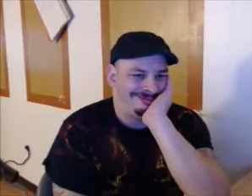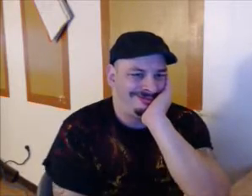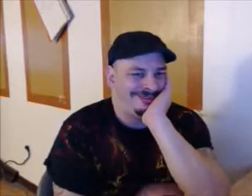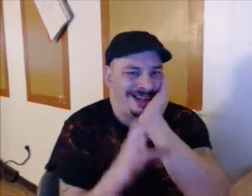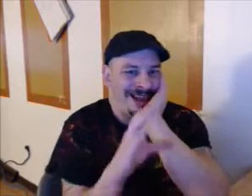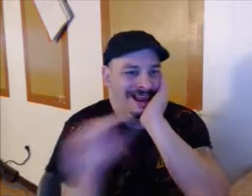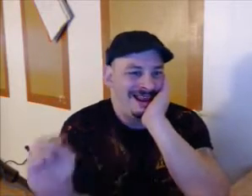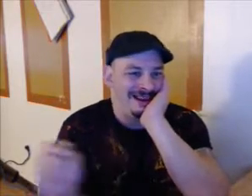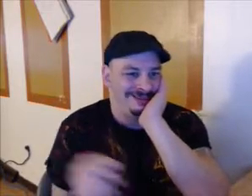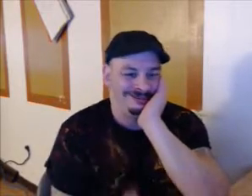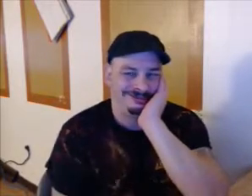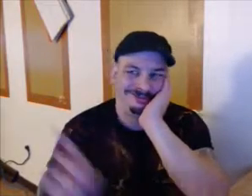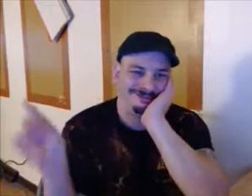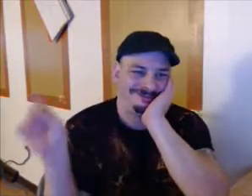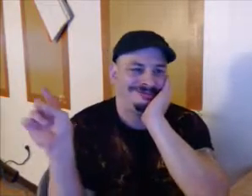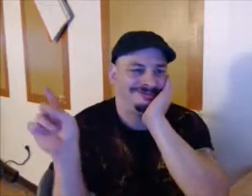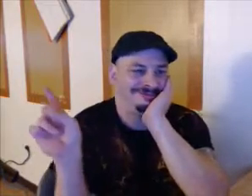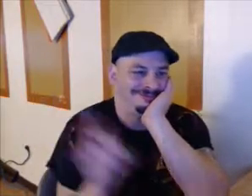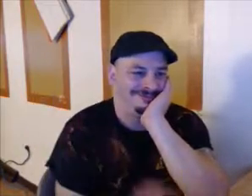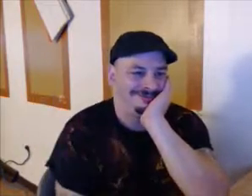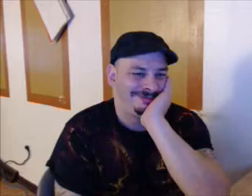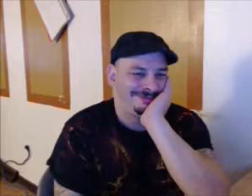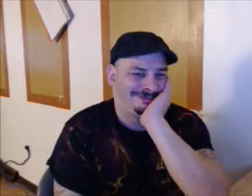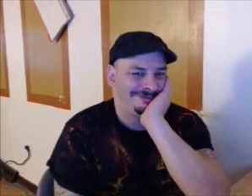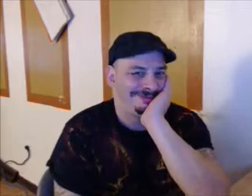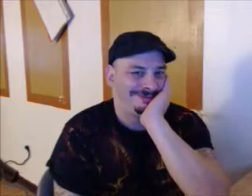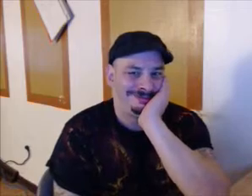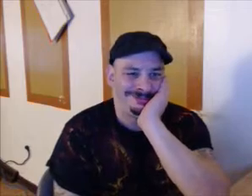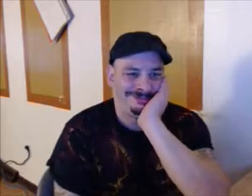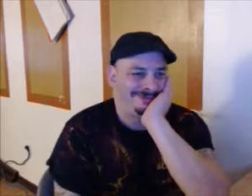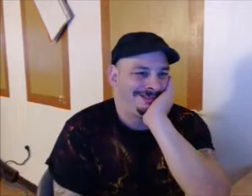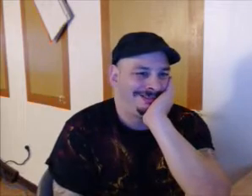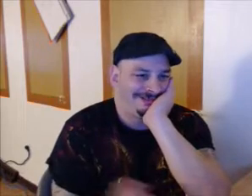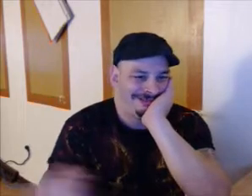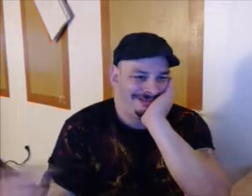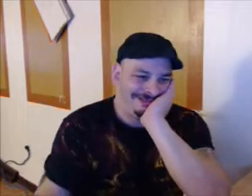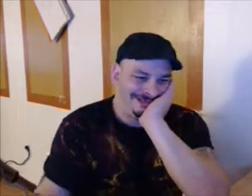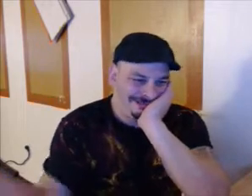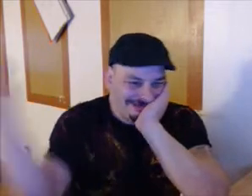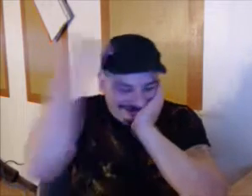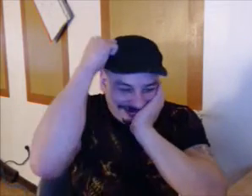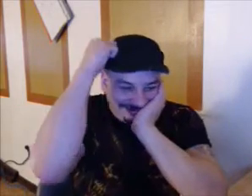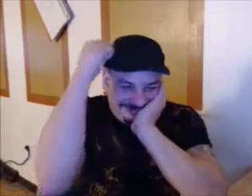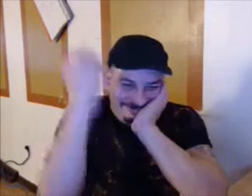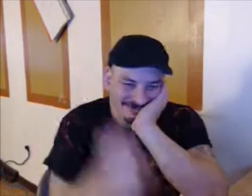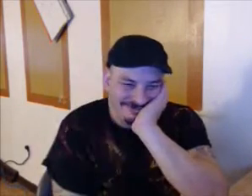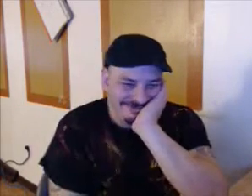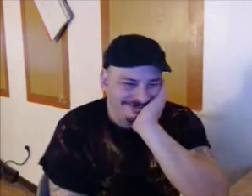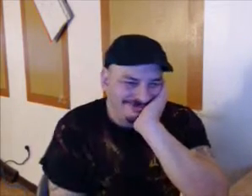much rumors running around. It's just a very difficult situation for Minnesota. All right, Rafael. Well, I'm the senior Latin American Affairs expert. Thank you.